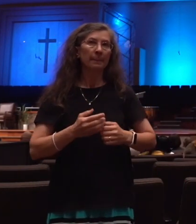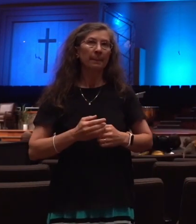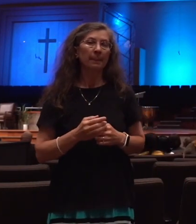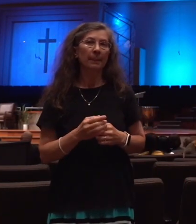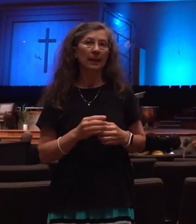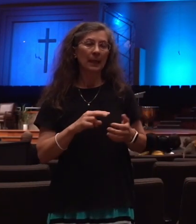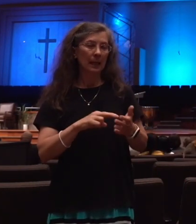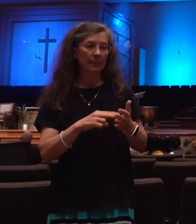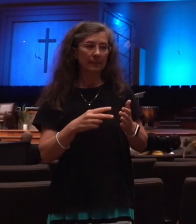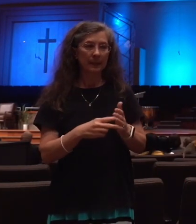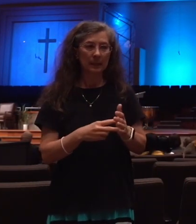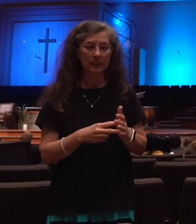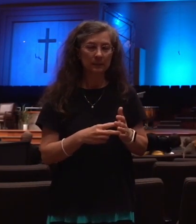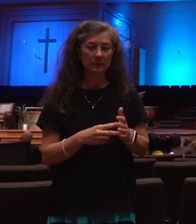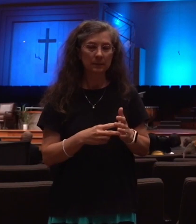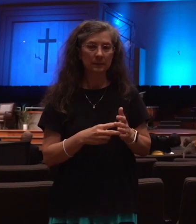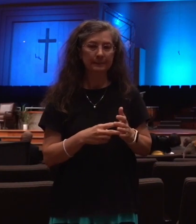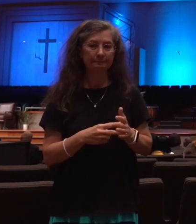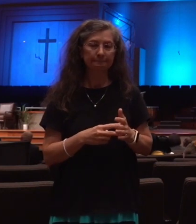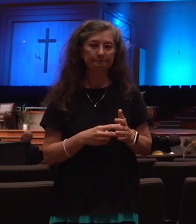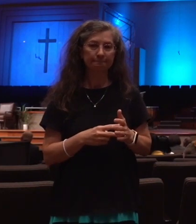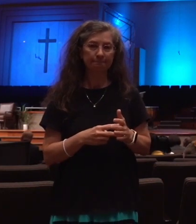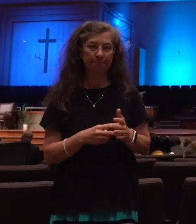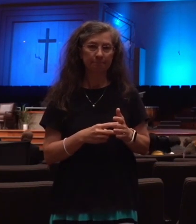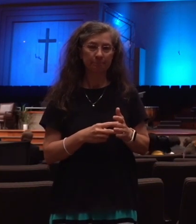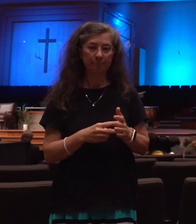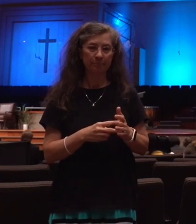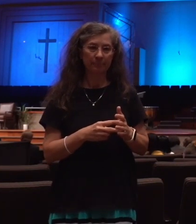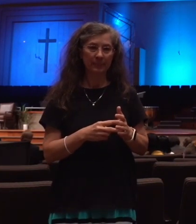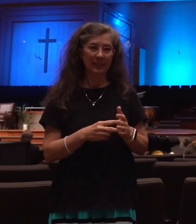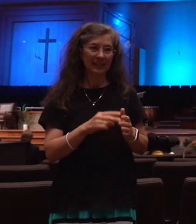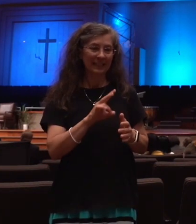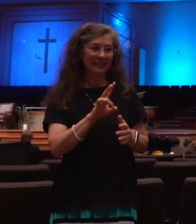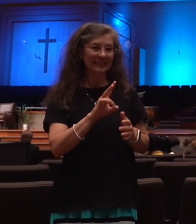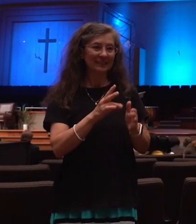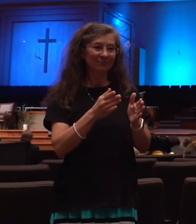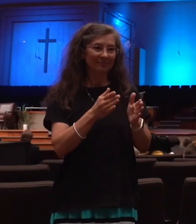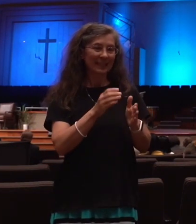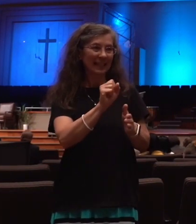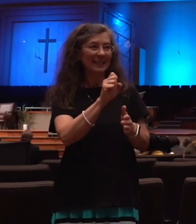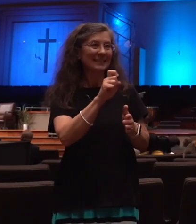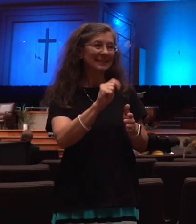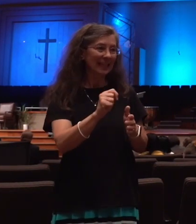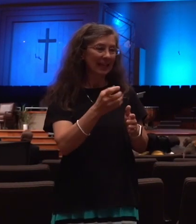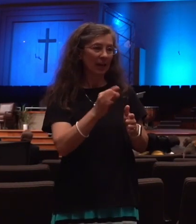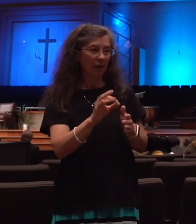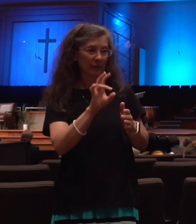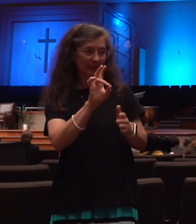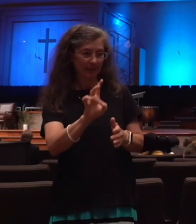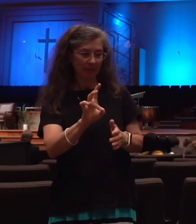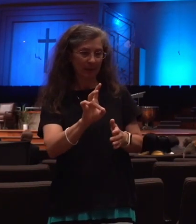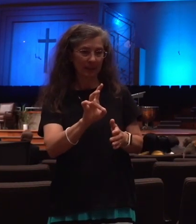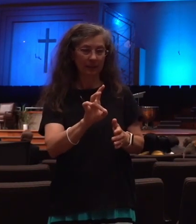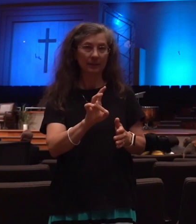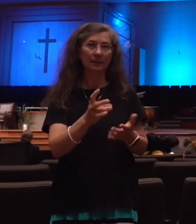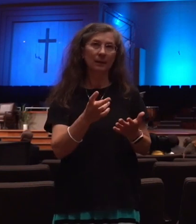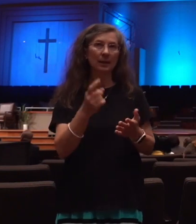means a set of seven. And the set of seven, it's like our word dozen.